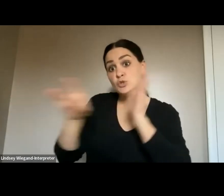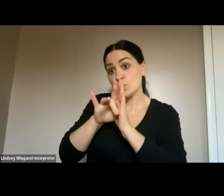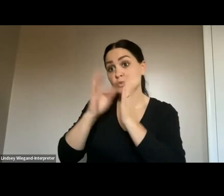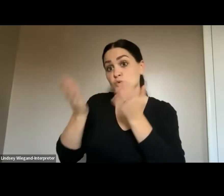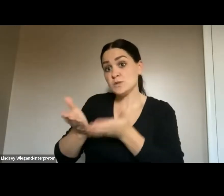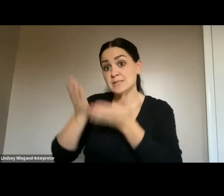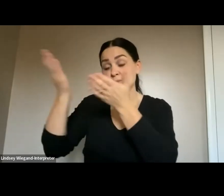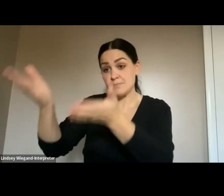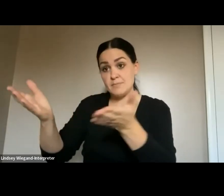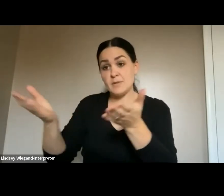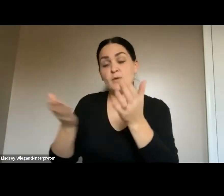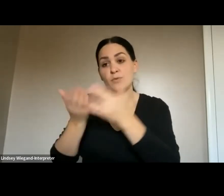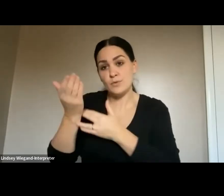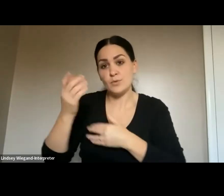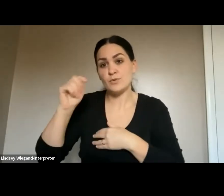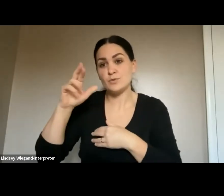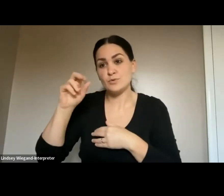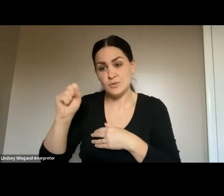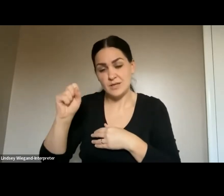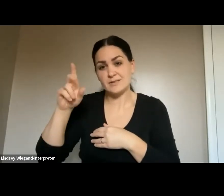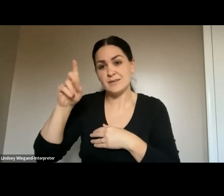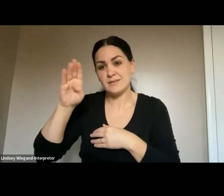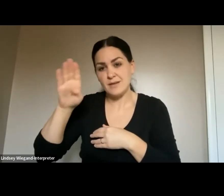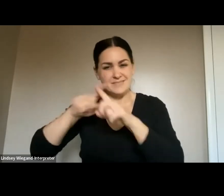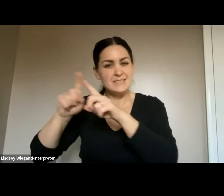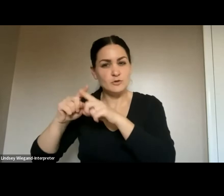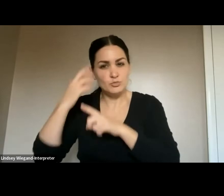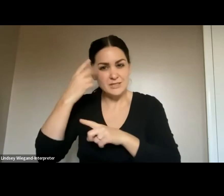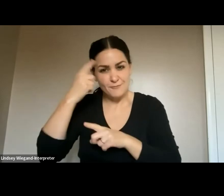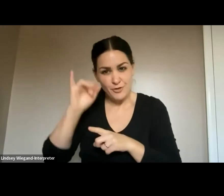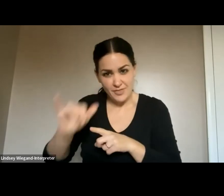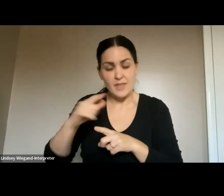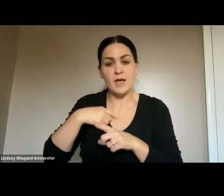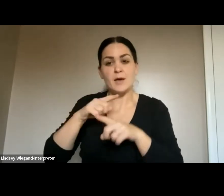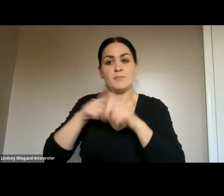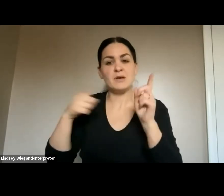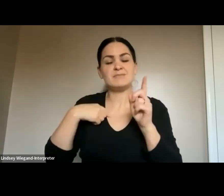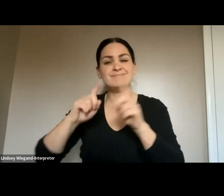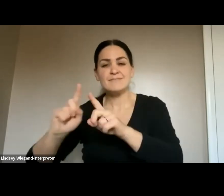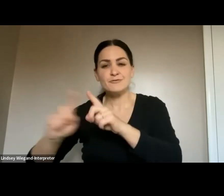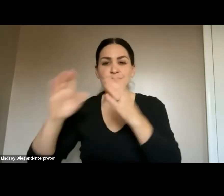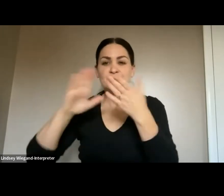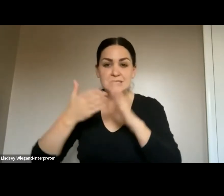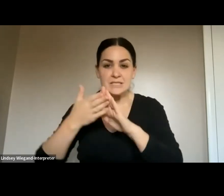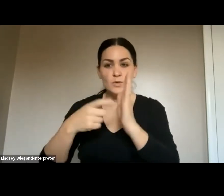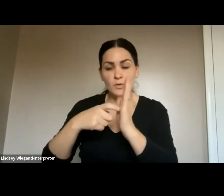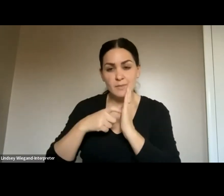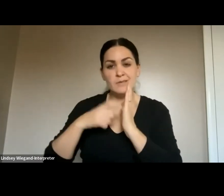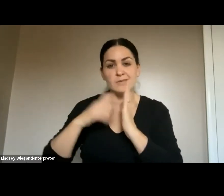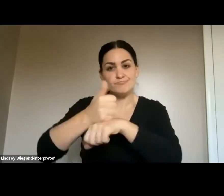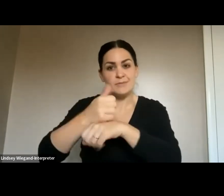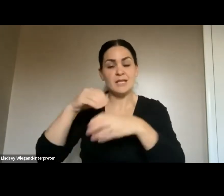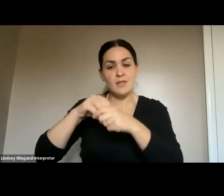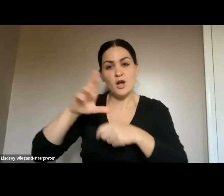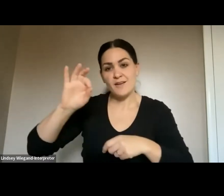through transdev. There's various reasons for that because there are city requirements that are typically put in an RFP that a lot of